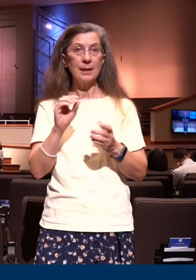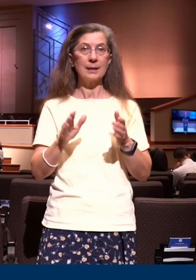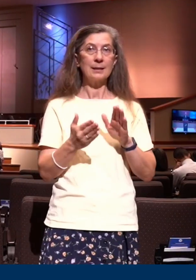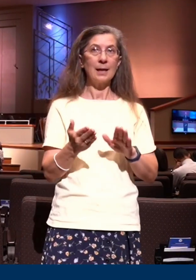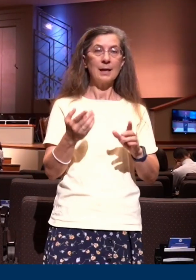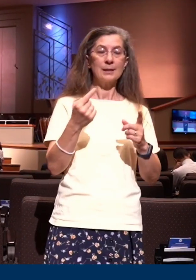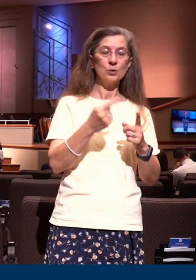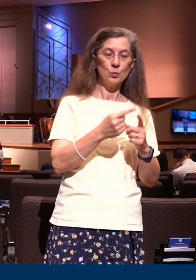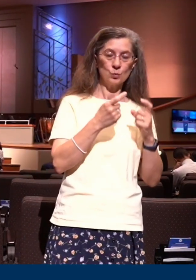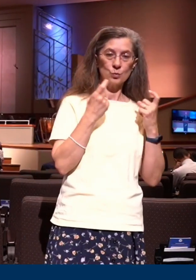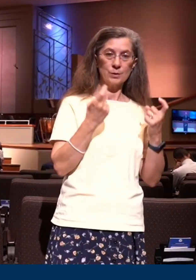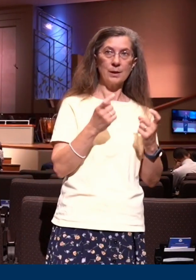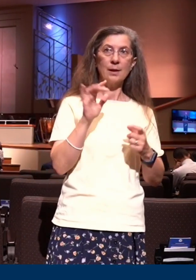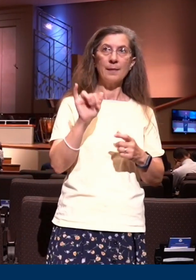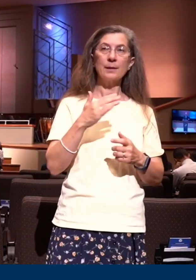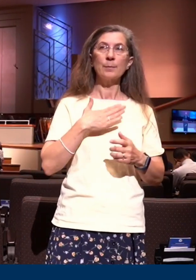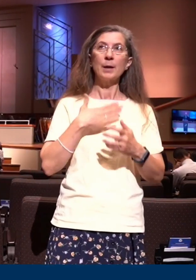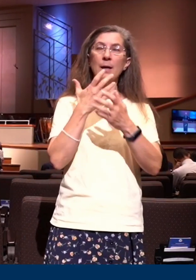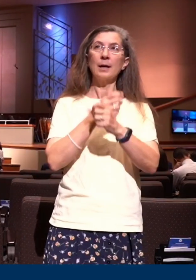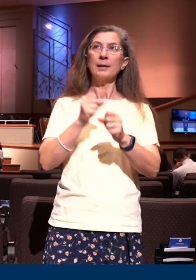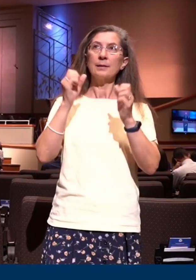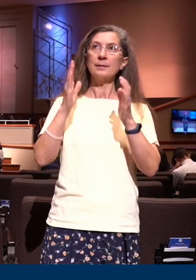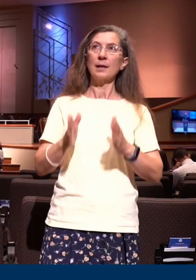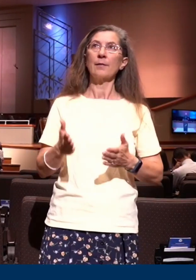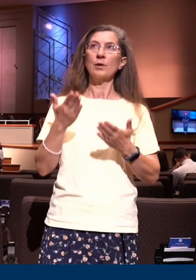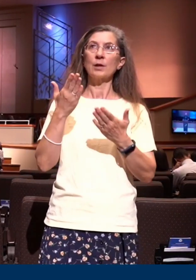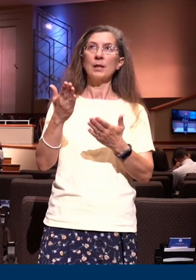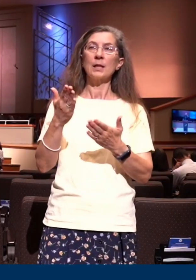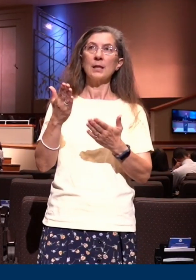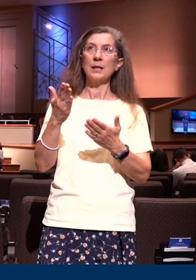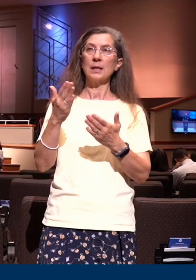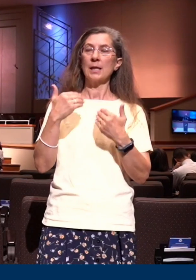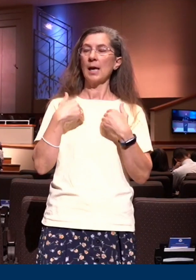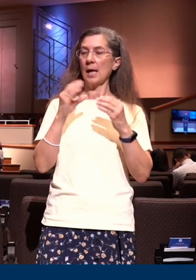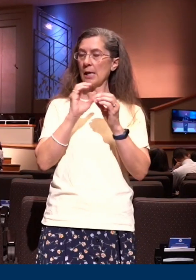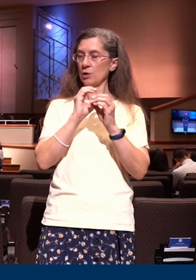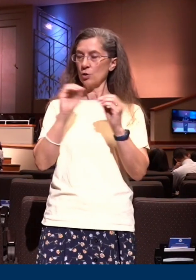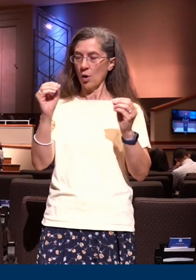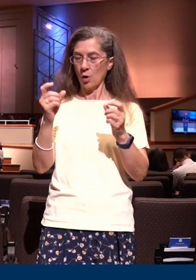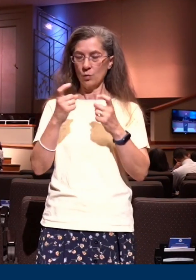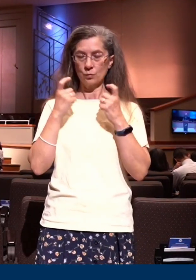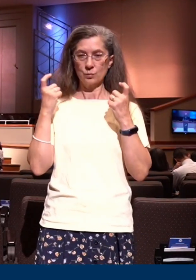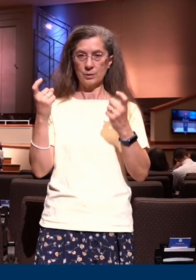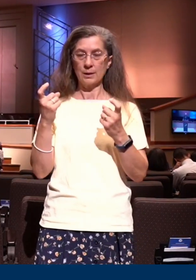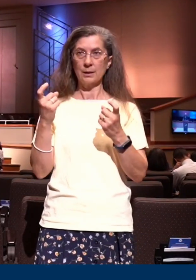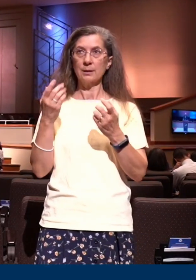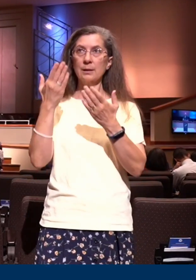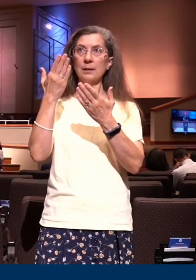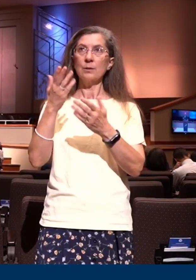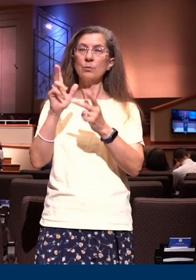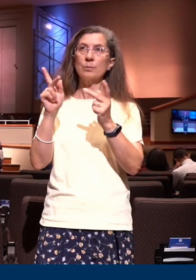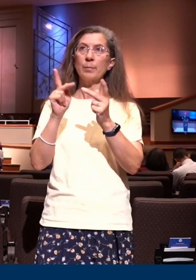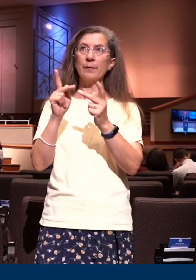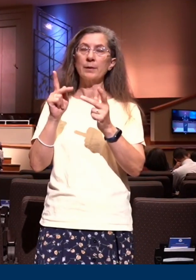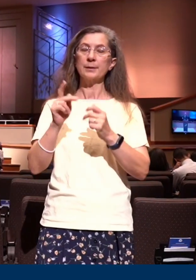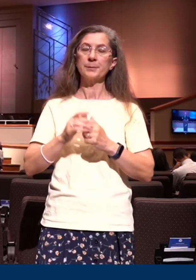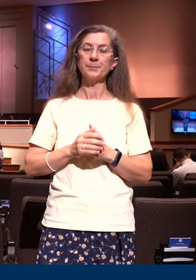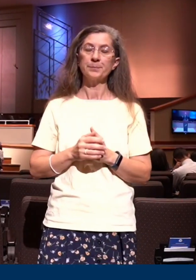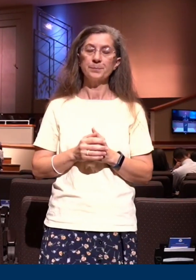and your Savior He knew no sin for He hath made Him to be sin for us who knew no sin that we